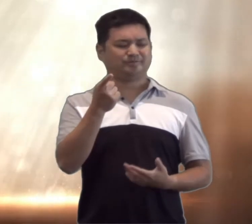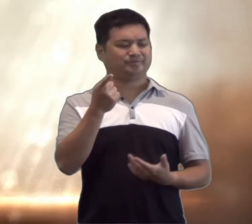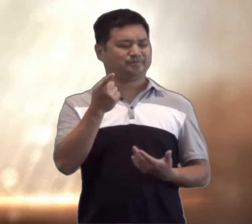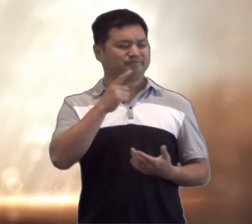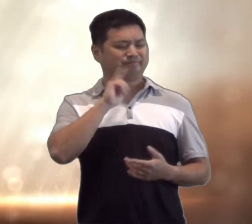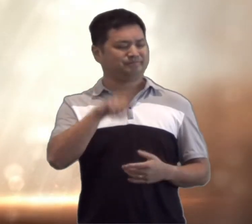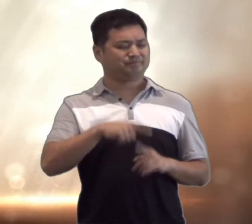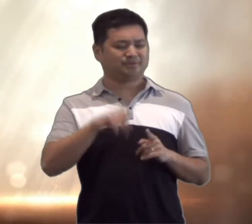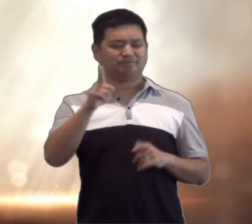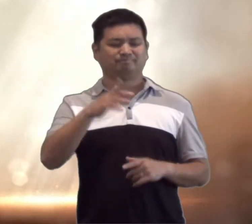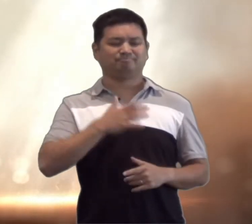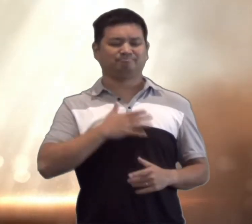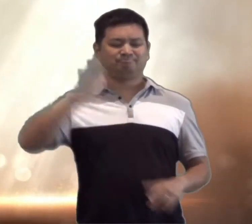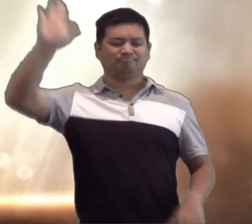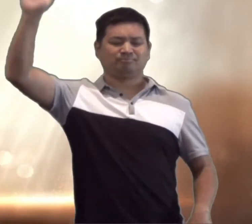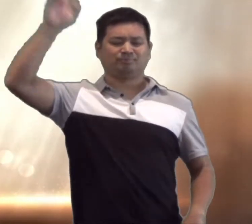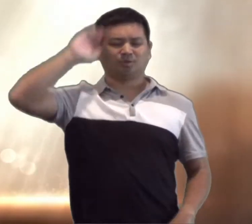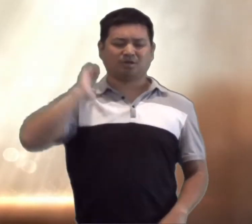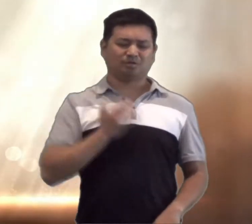Thank